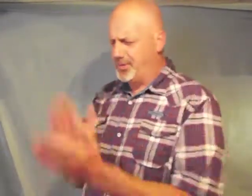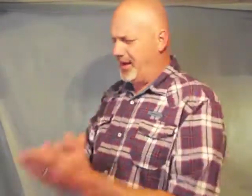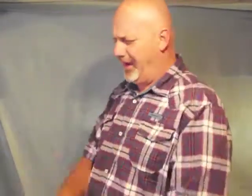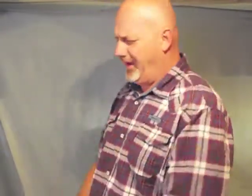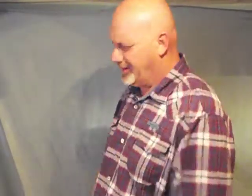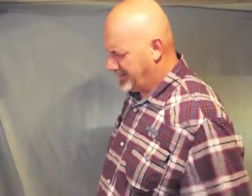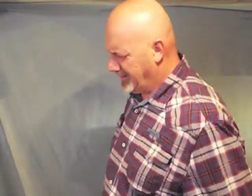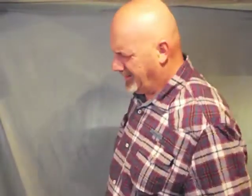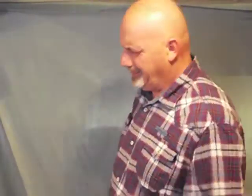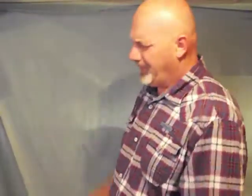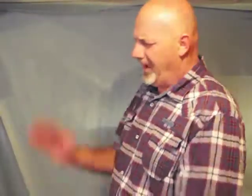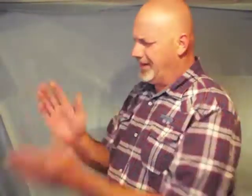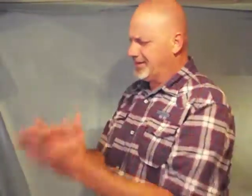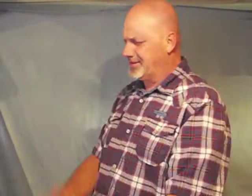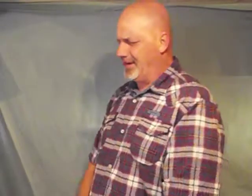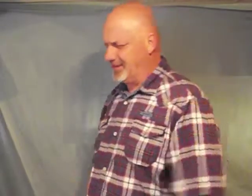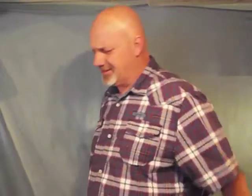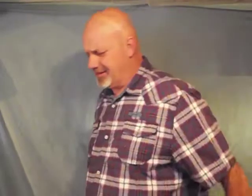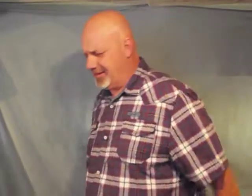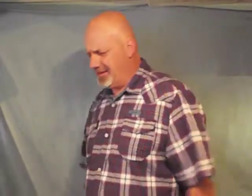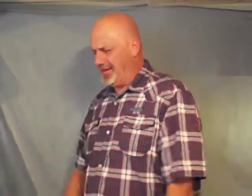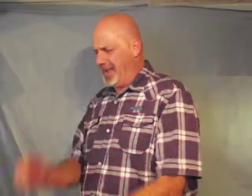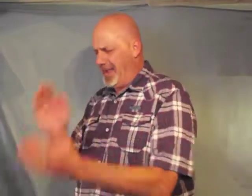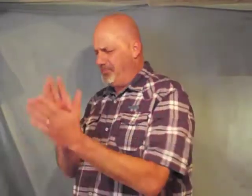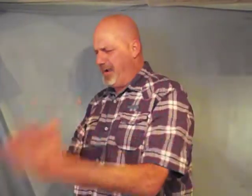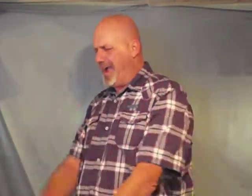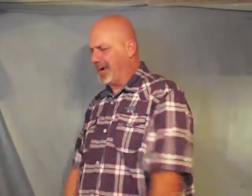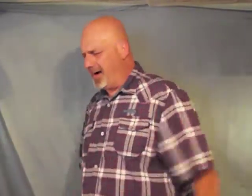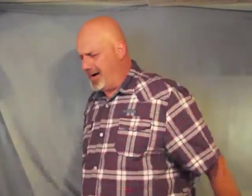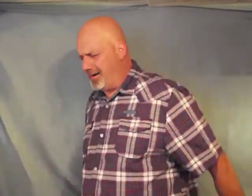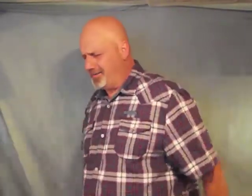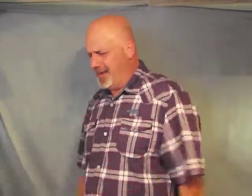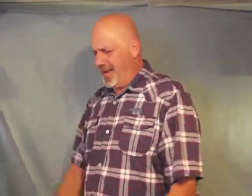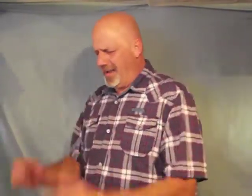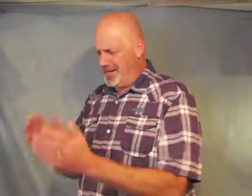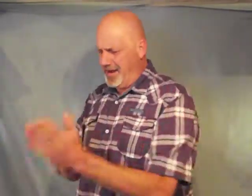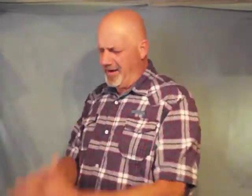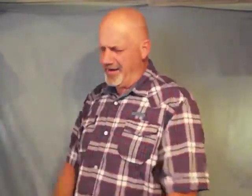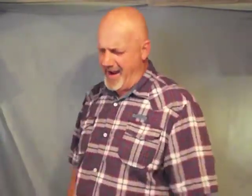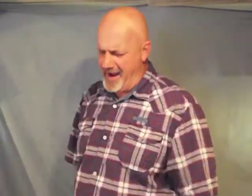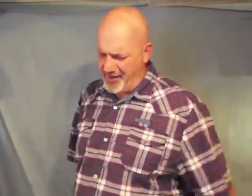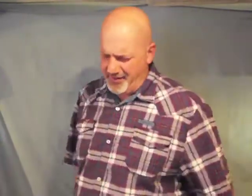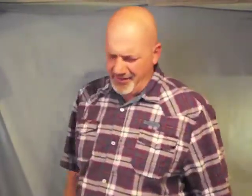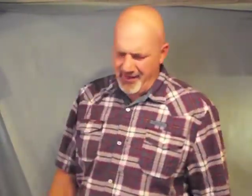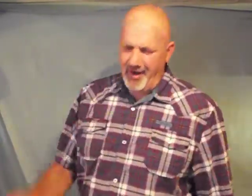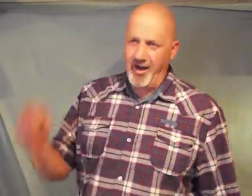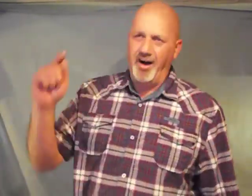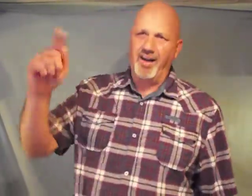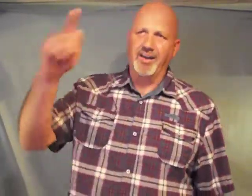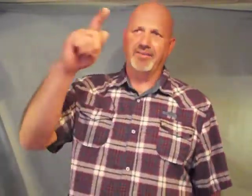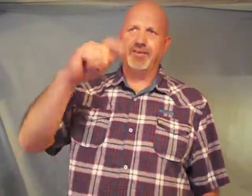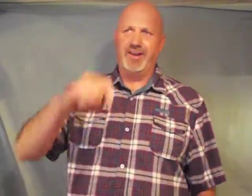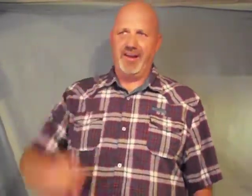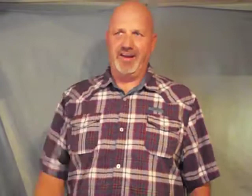release and assist and back off and tear down all of your need